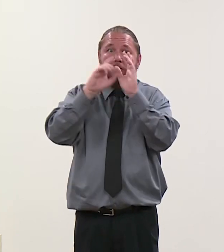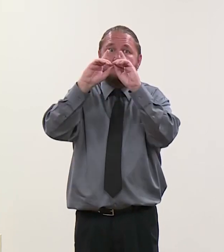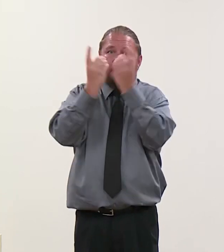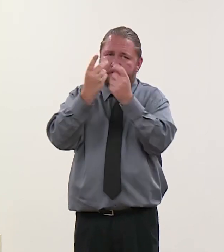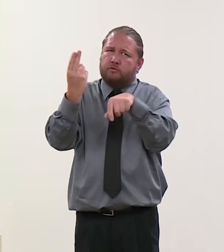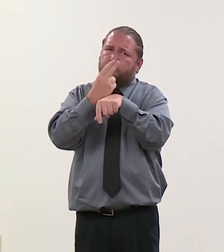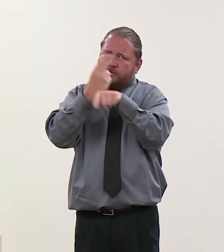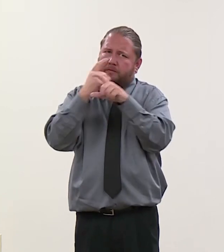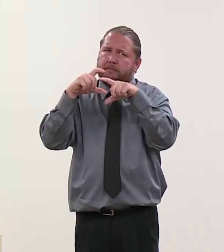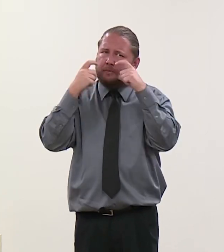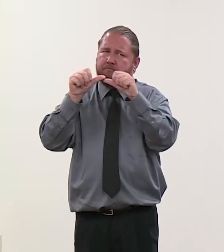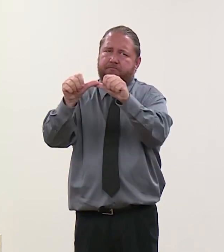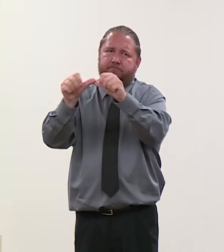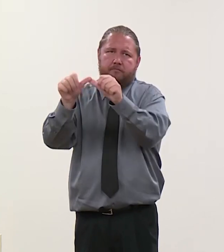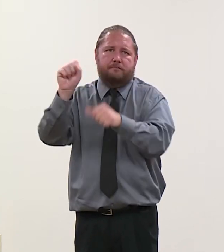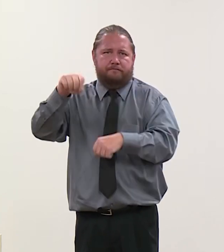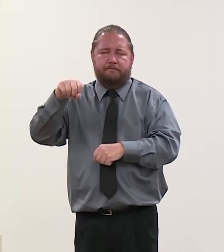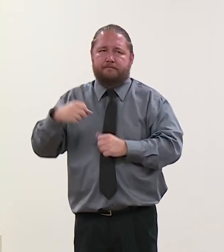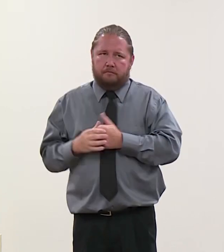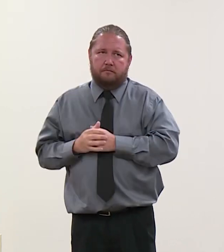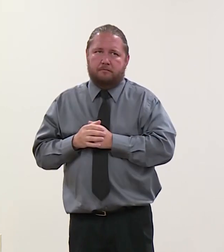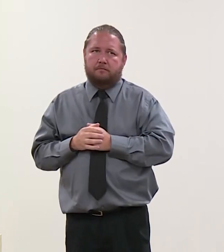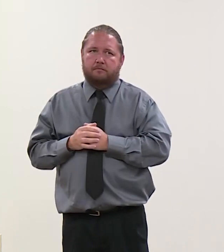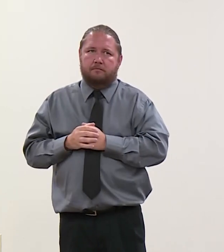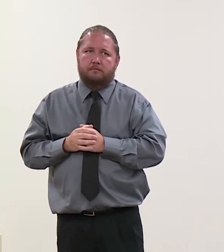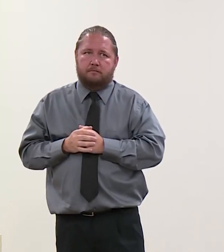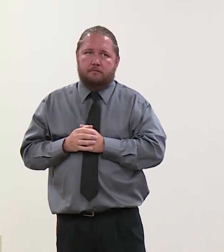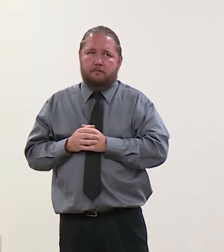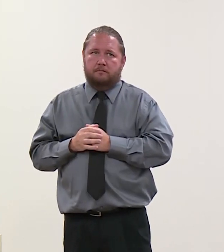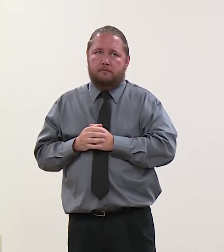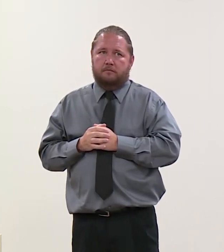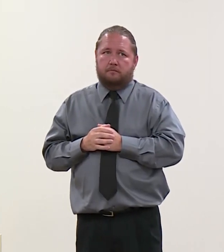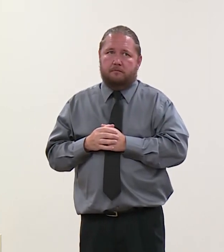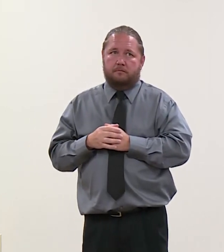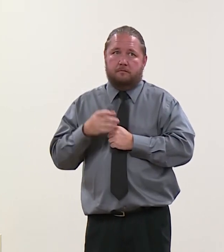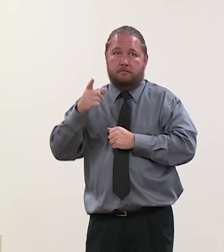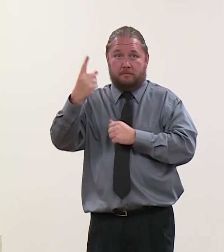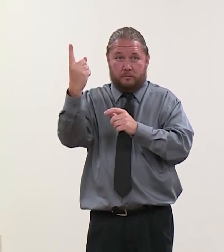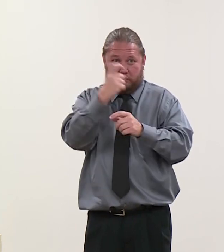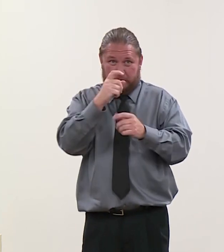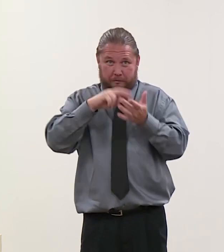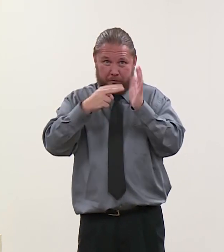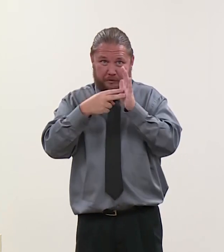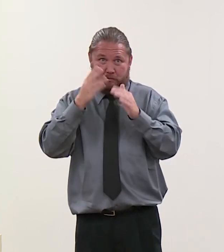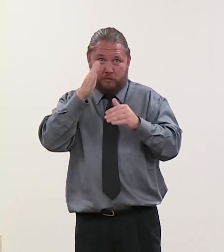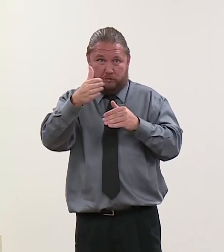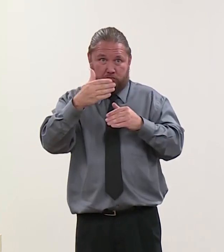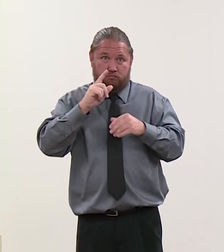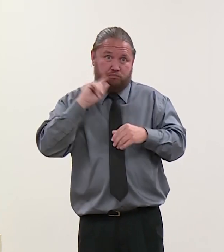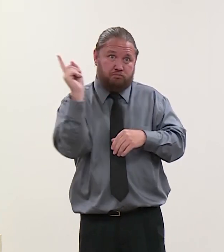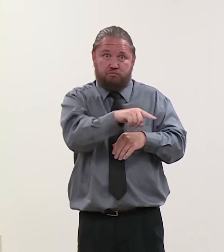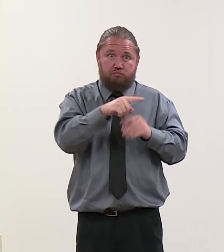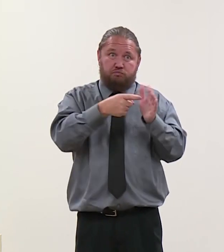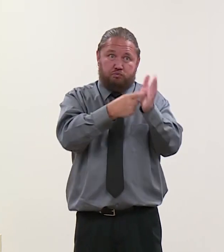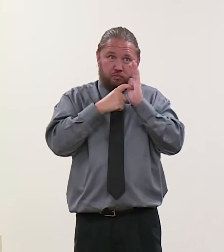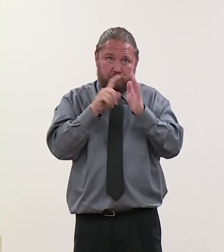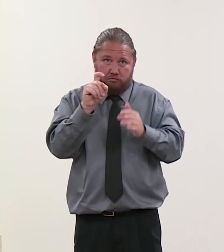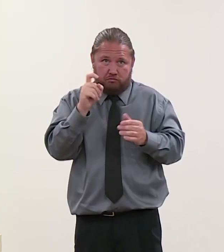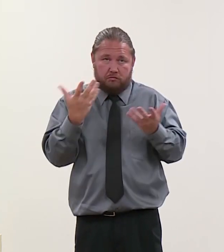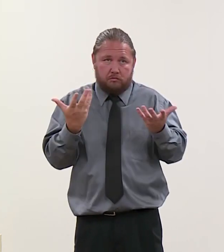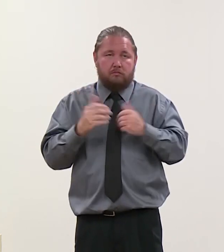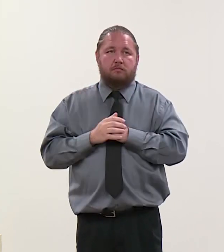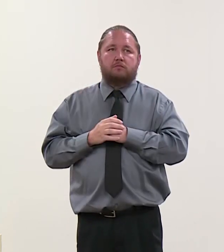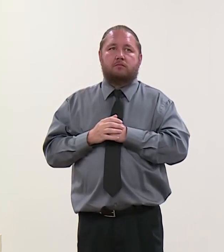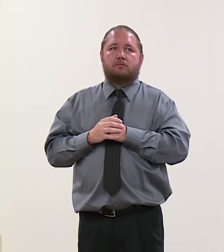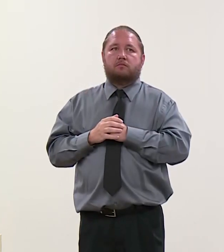masks? We're going to follow what Alexander Scott just laid out. And as a result of today's announcement, that's why I've got a mask here,